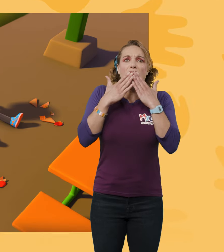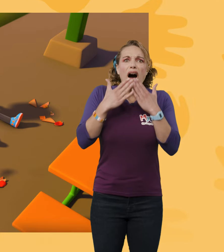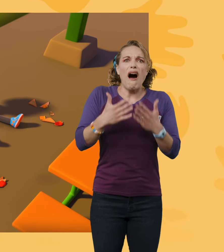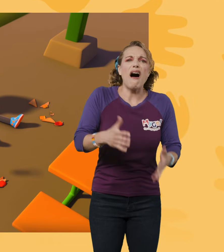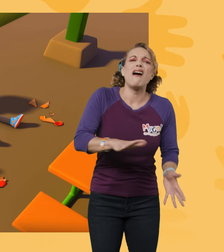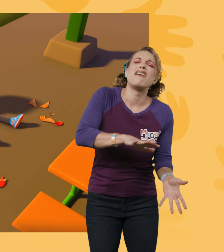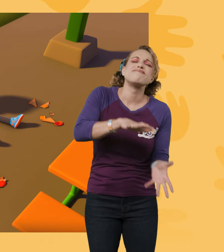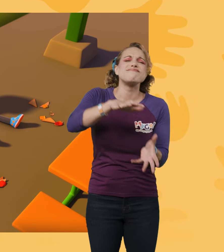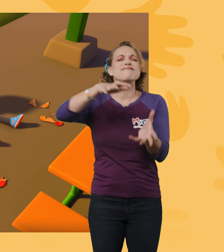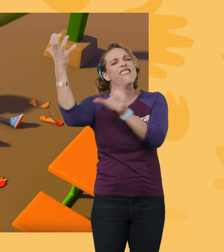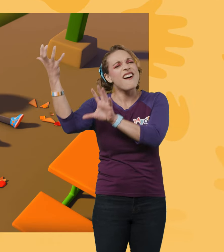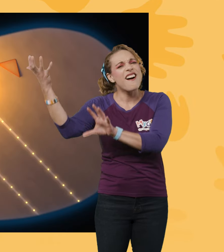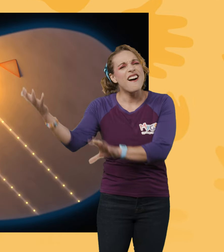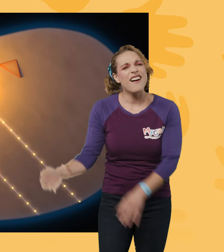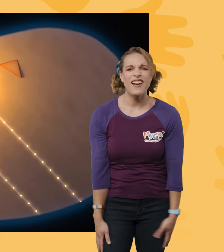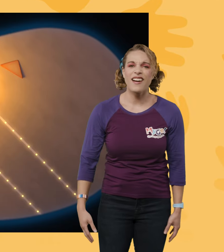Oh, what a mess!